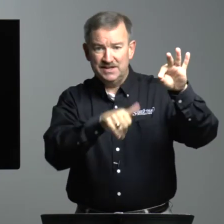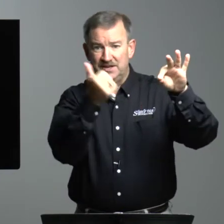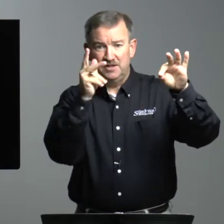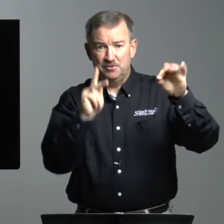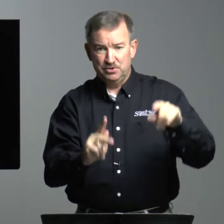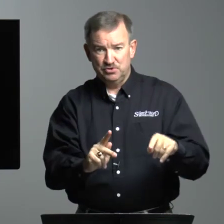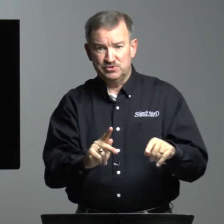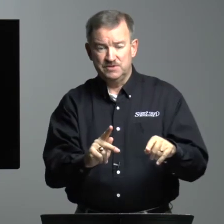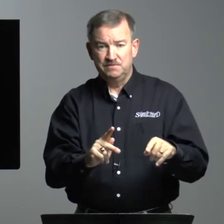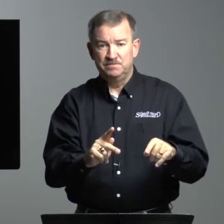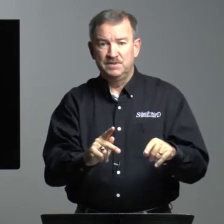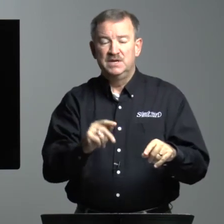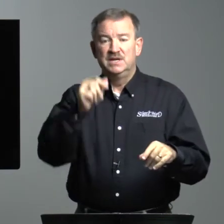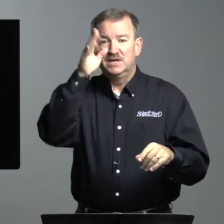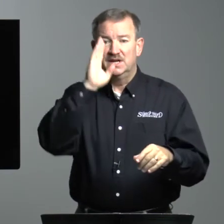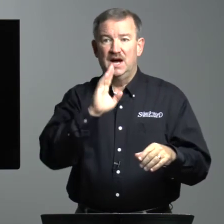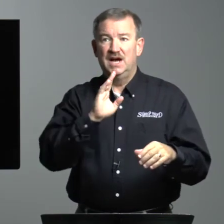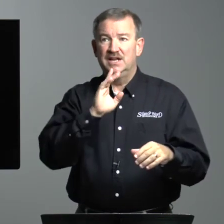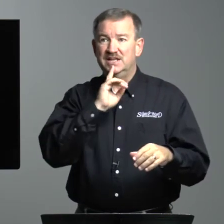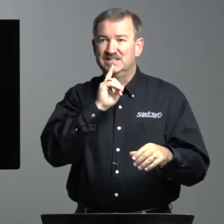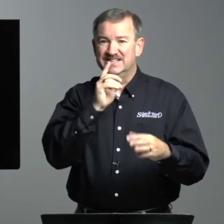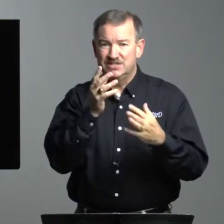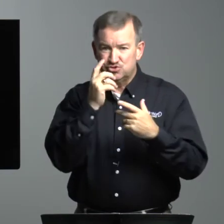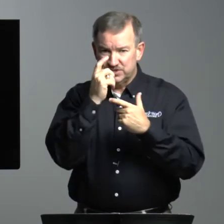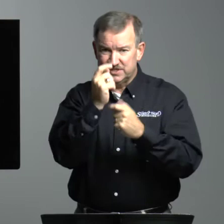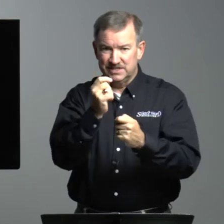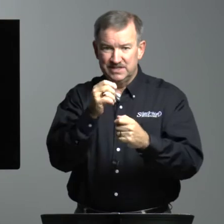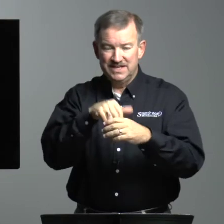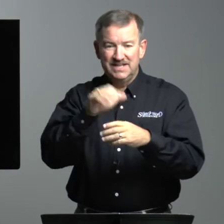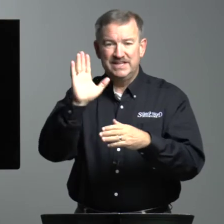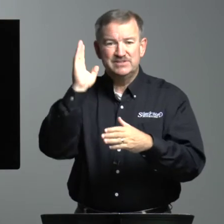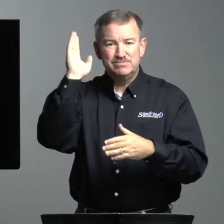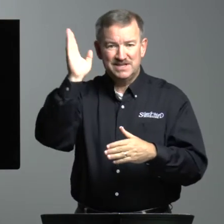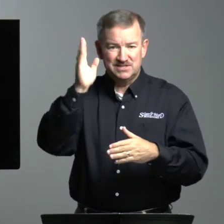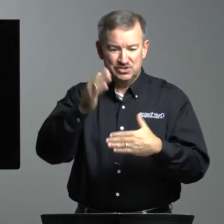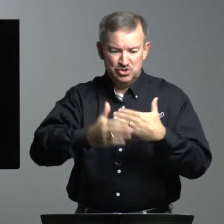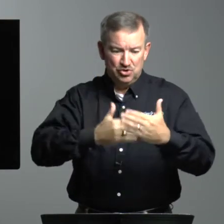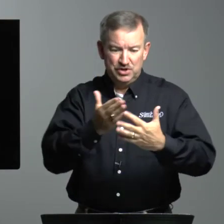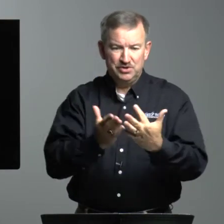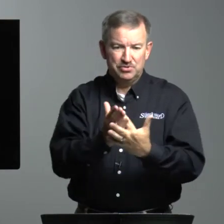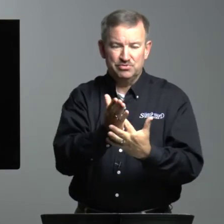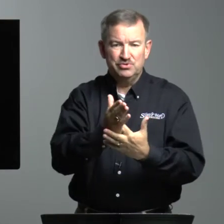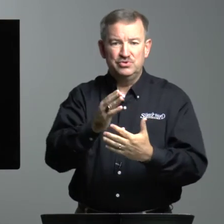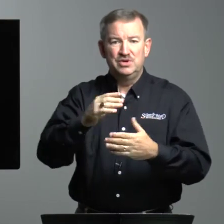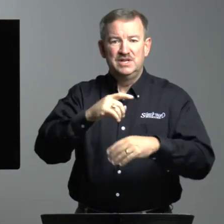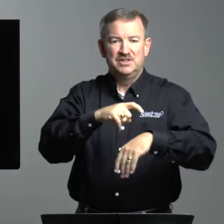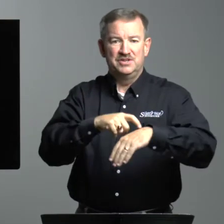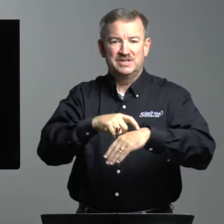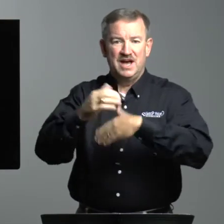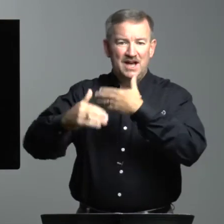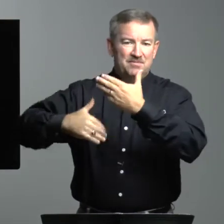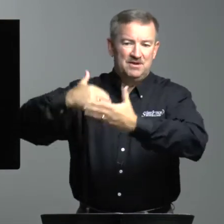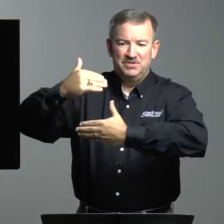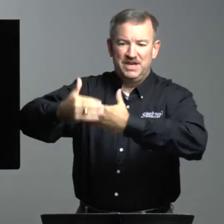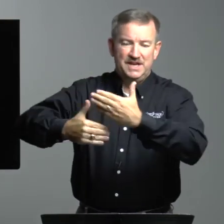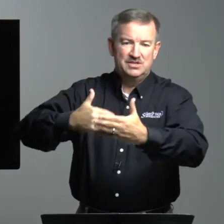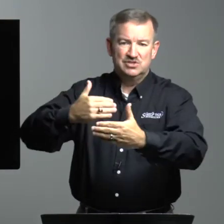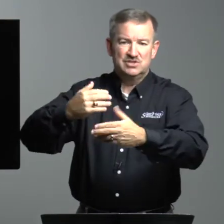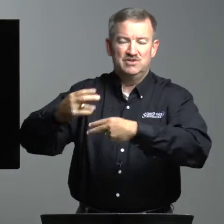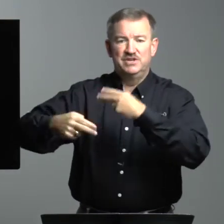another person. God is interested in his message going through the time of the ages of